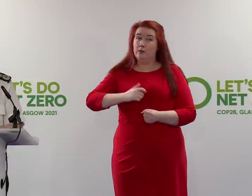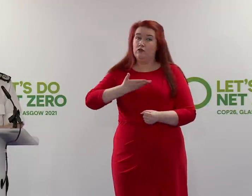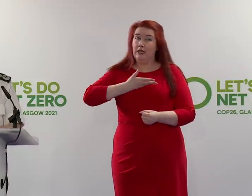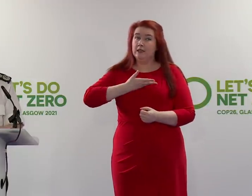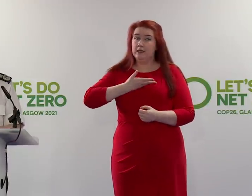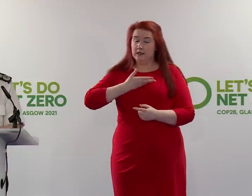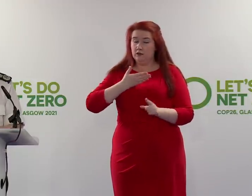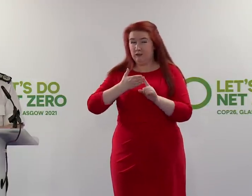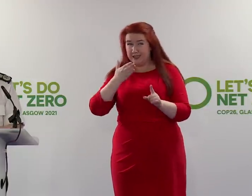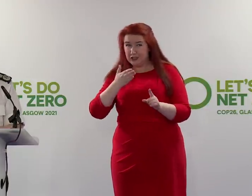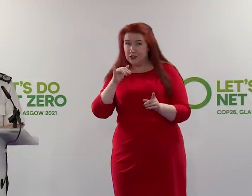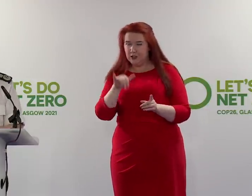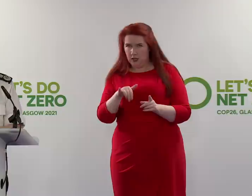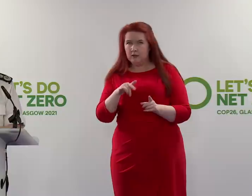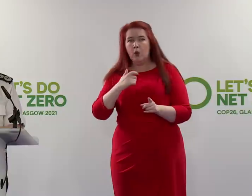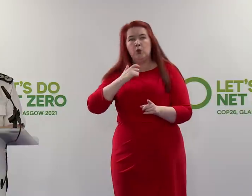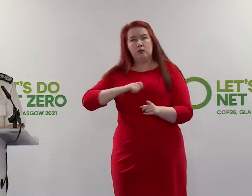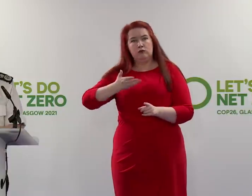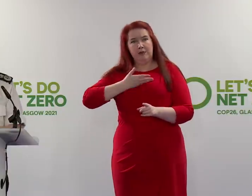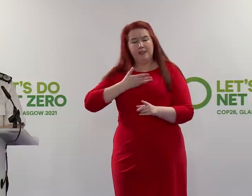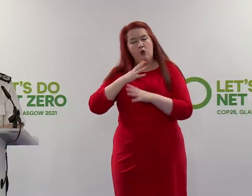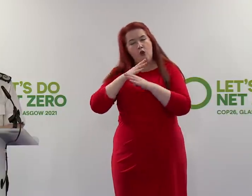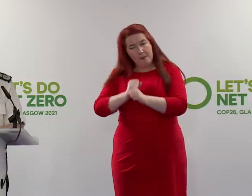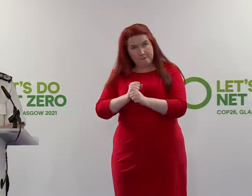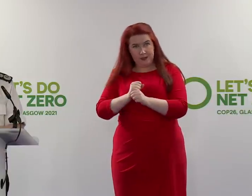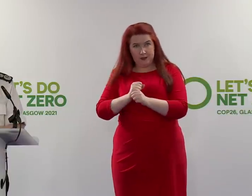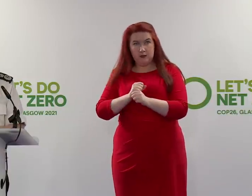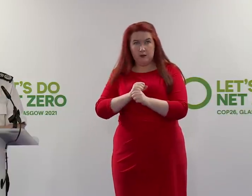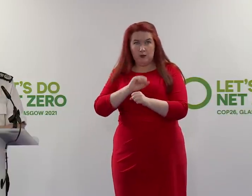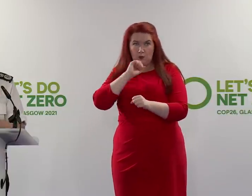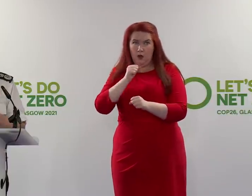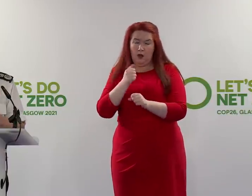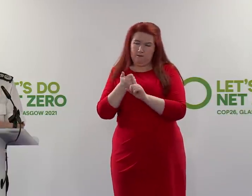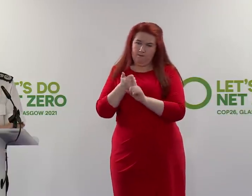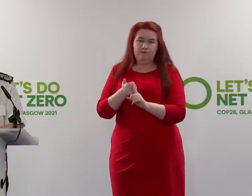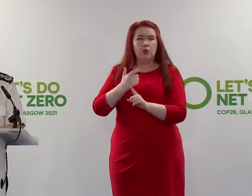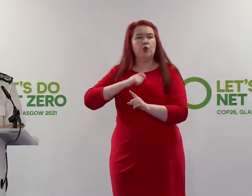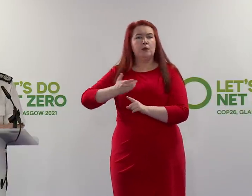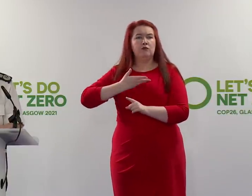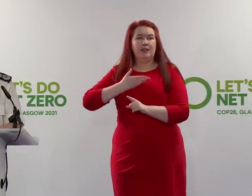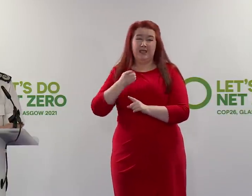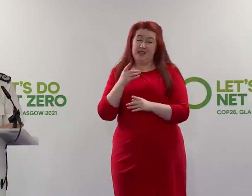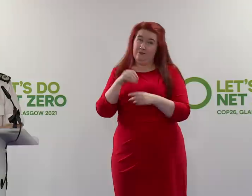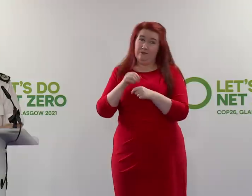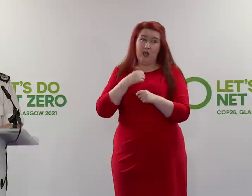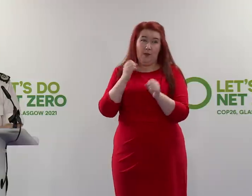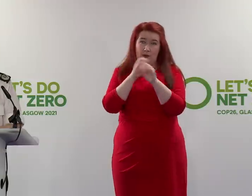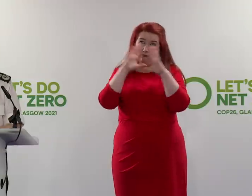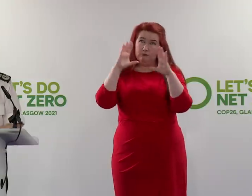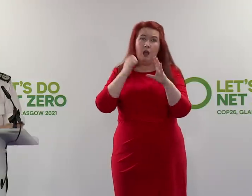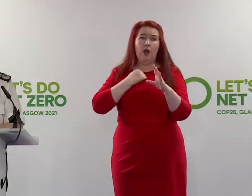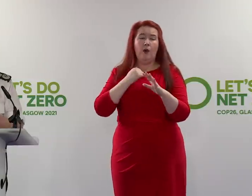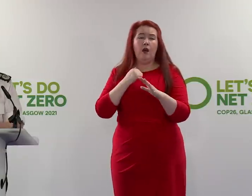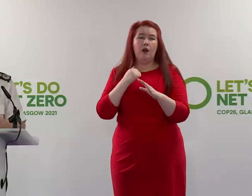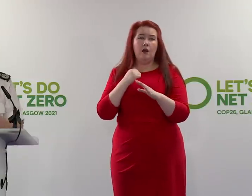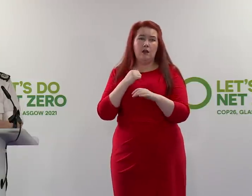a recognition of human rights, but a commitment to upholding human rights as part of our mission statement, as part of our force values.